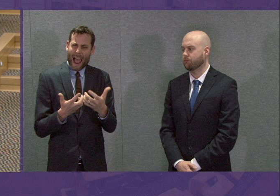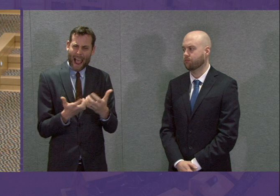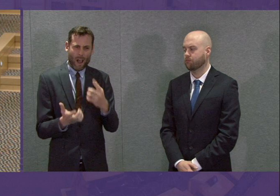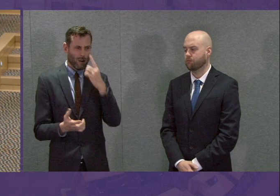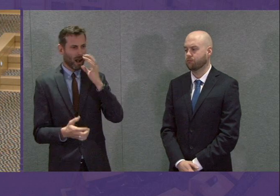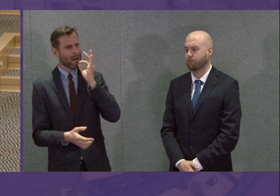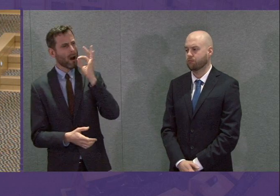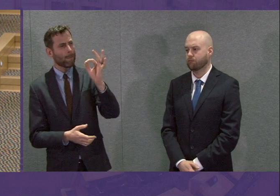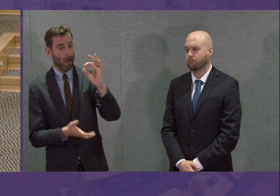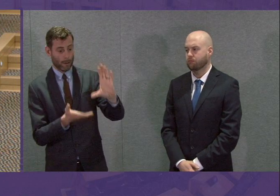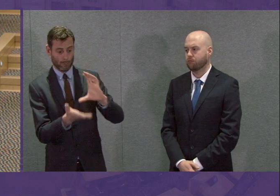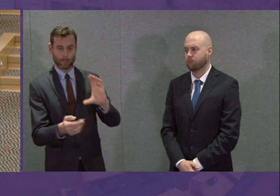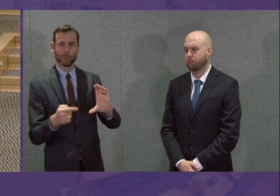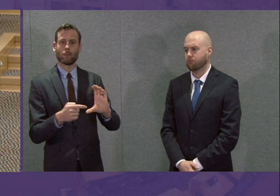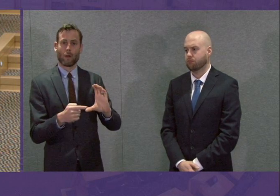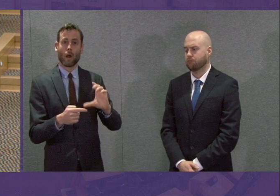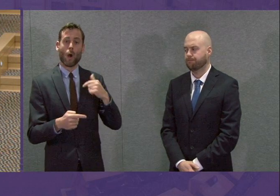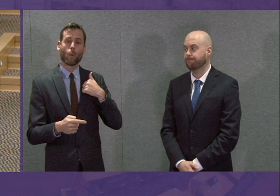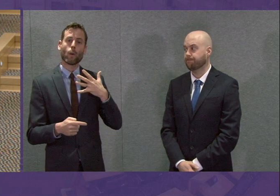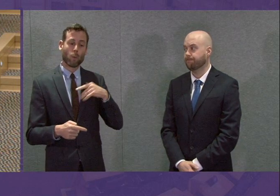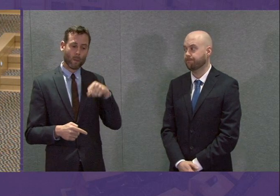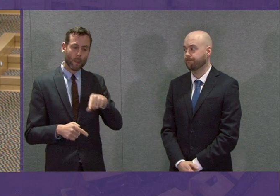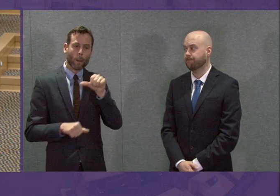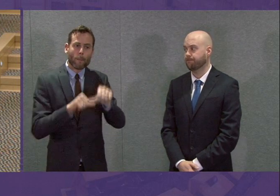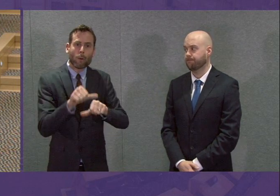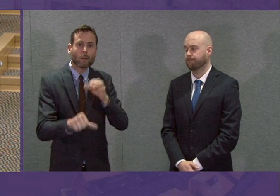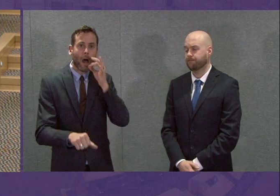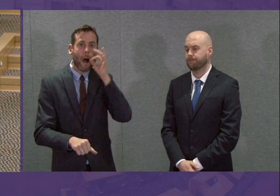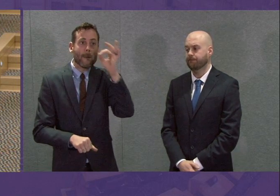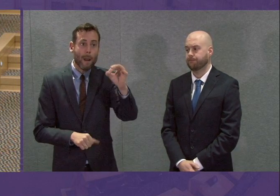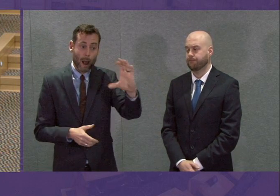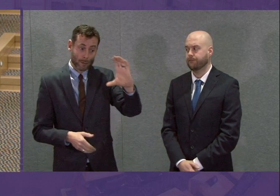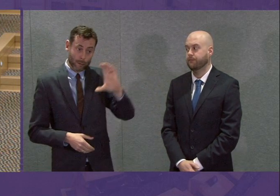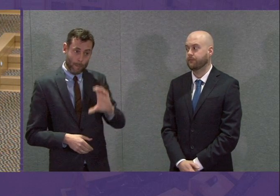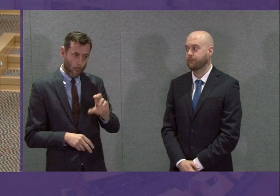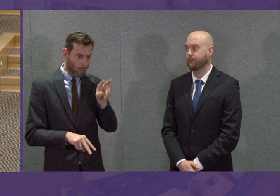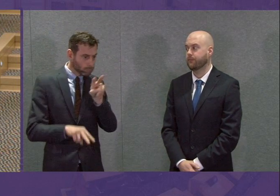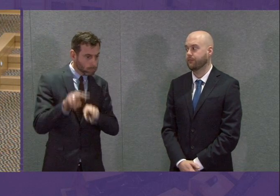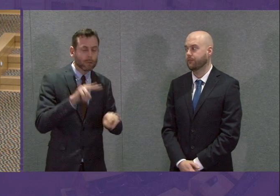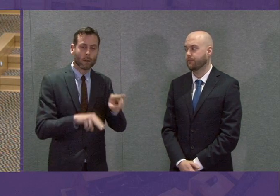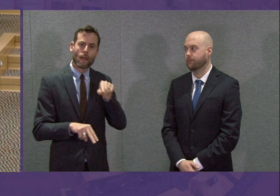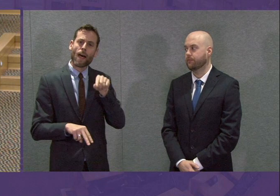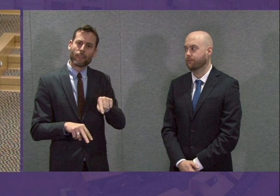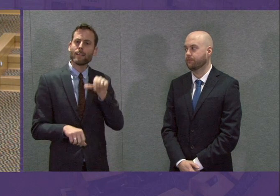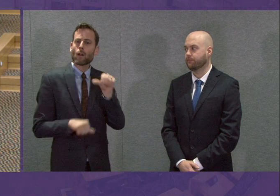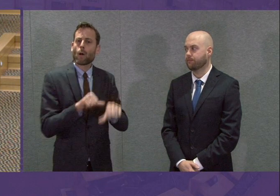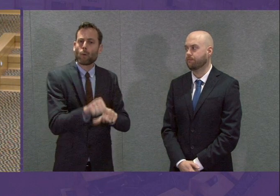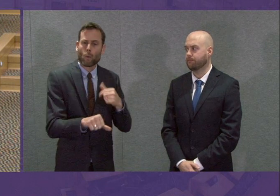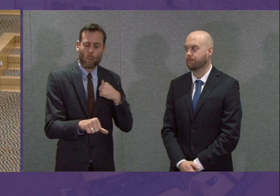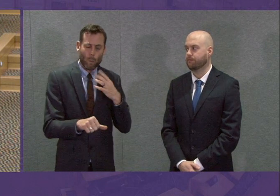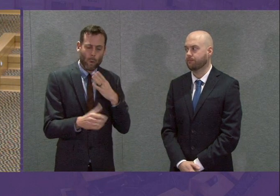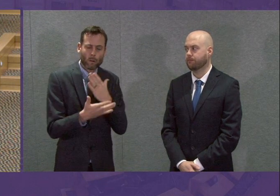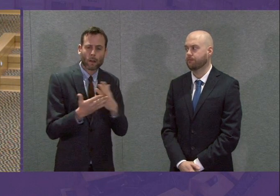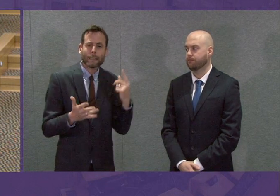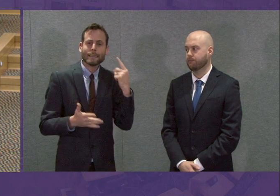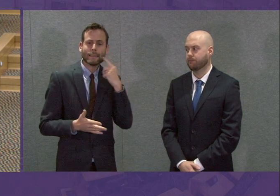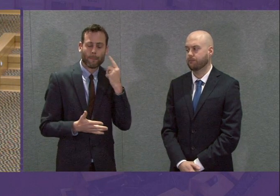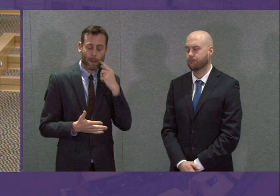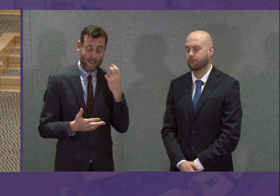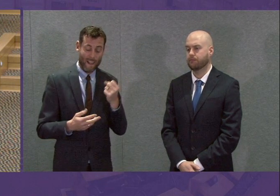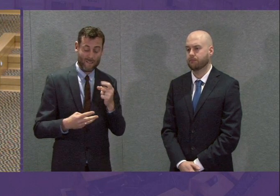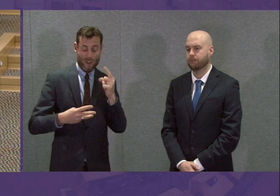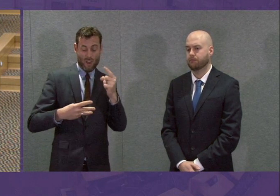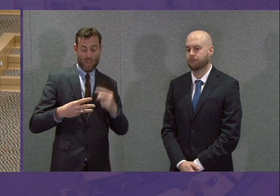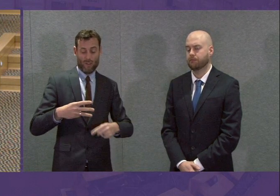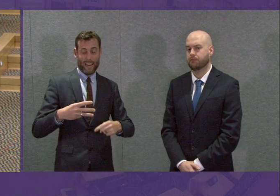want to make it as simple as possible. But given the different kinds of support that we have announced, we are approaching this in three different ways, I will